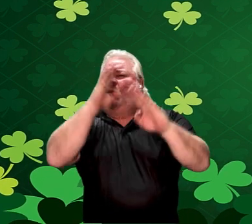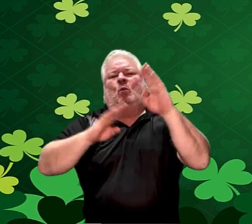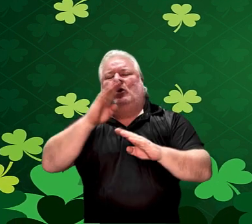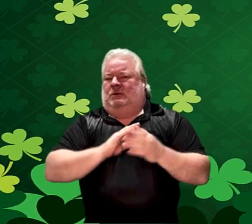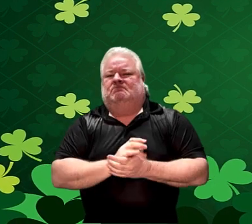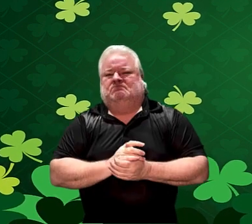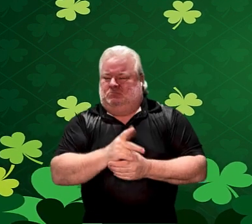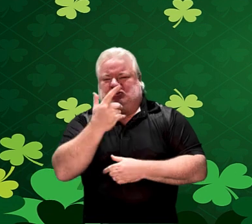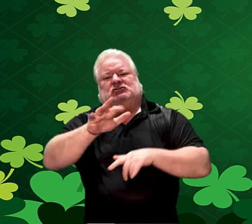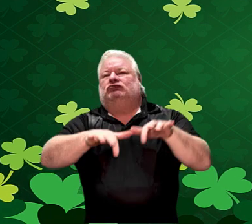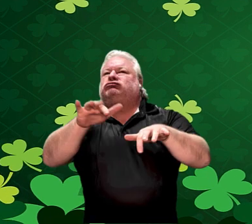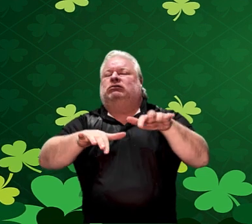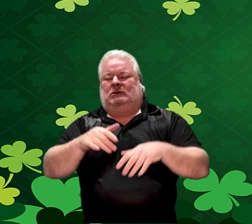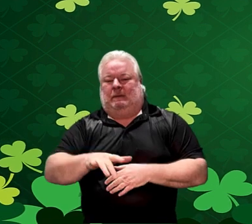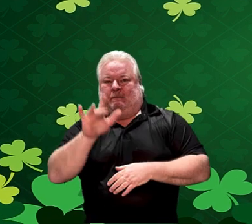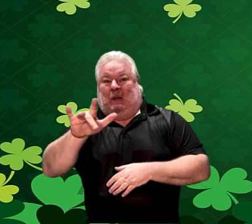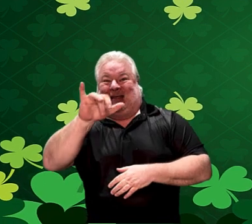is that you said. You're going to press yes.